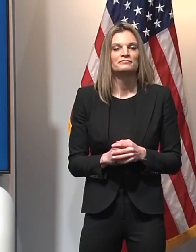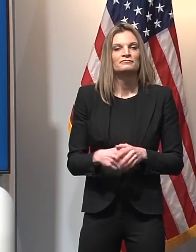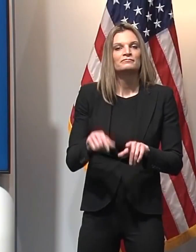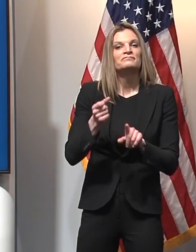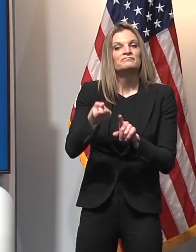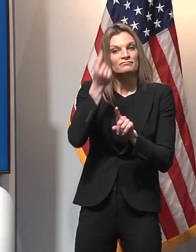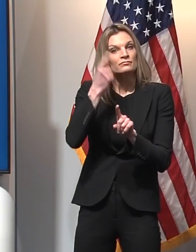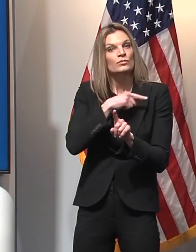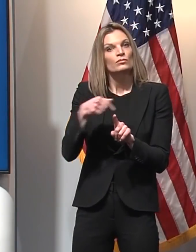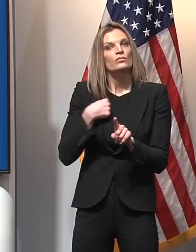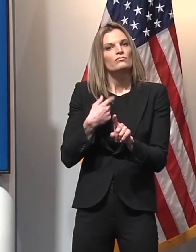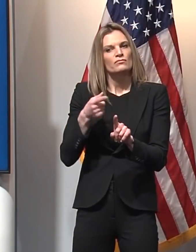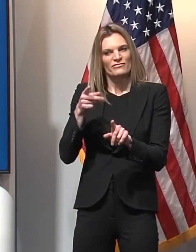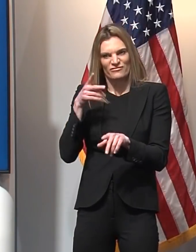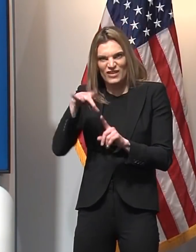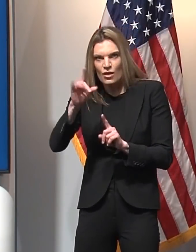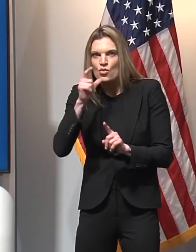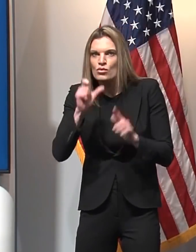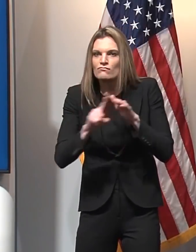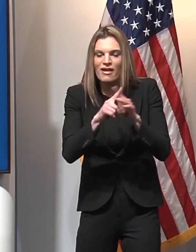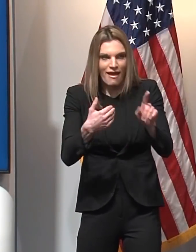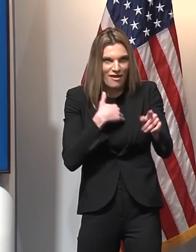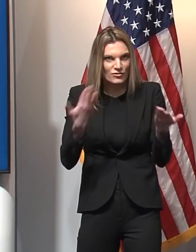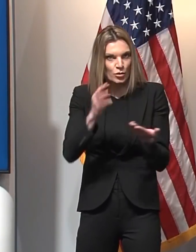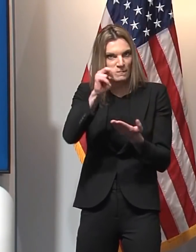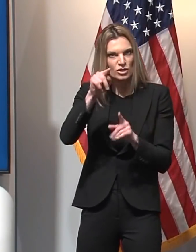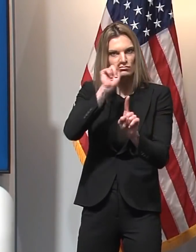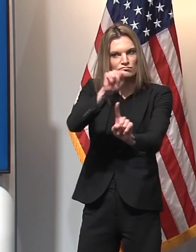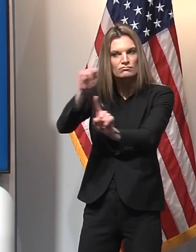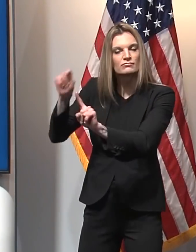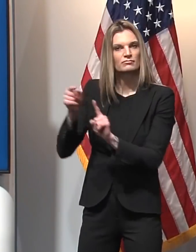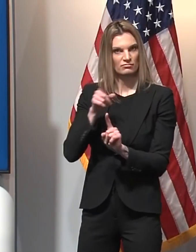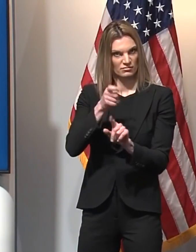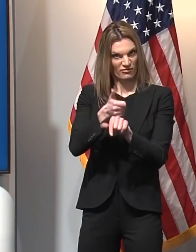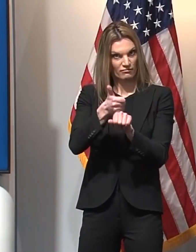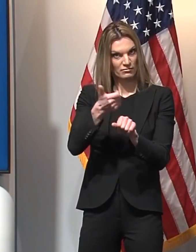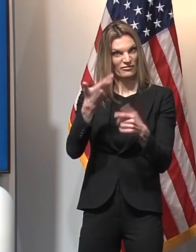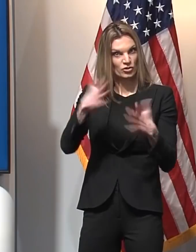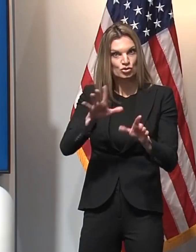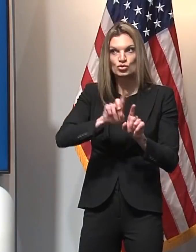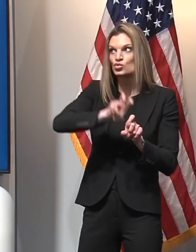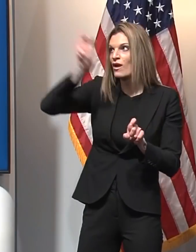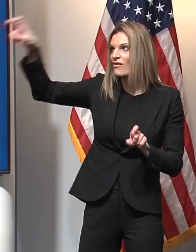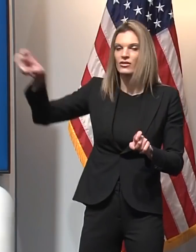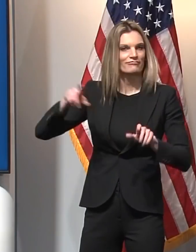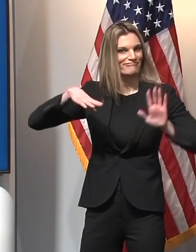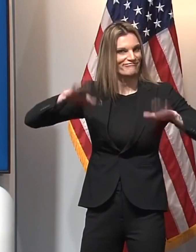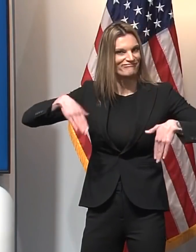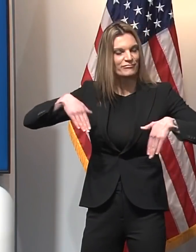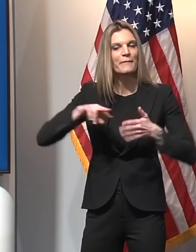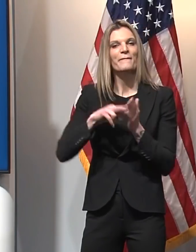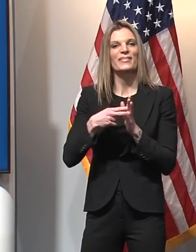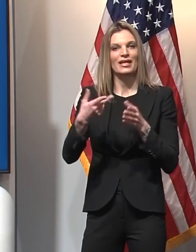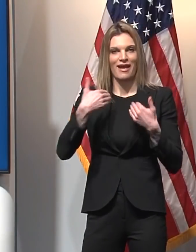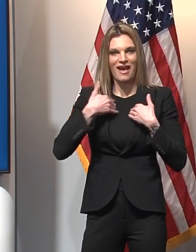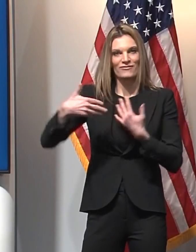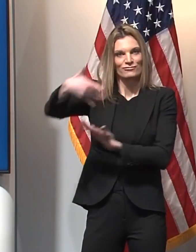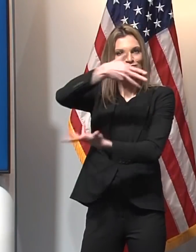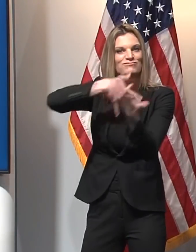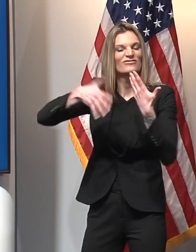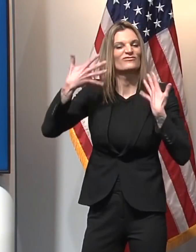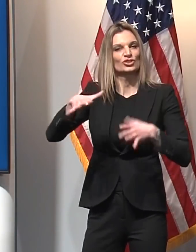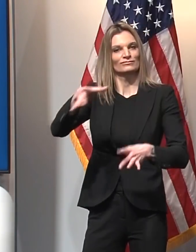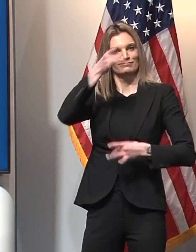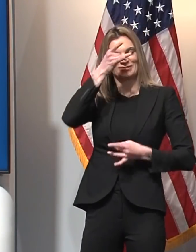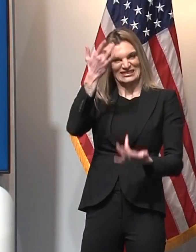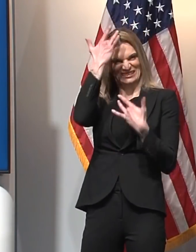who had a history of traveling, which means the variant is likely in the general community. This variant is more easily spread from